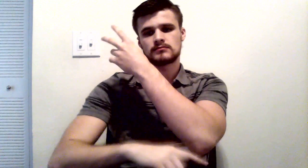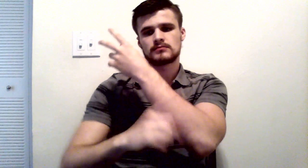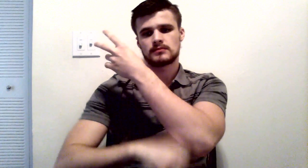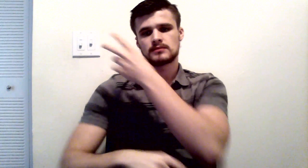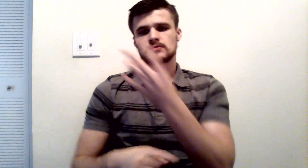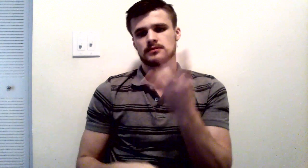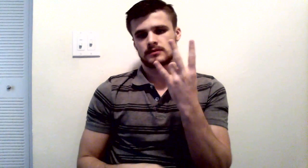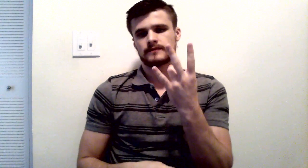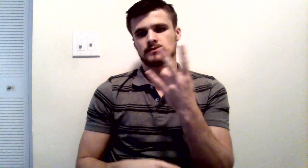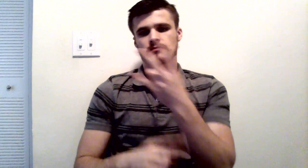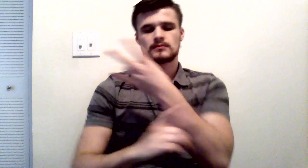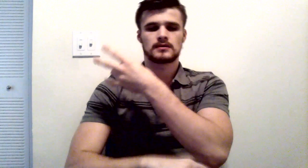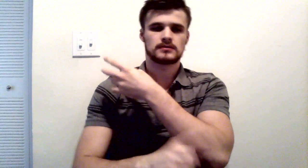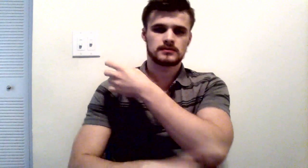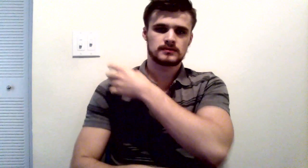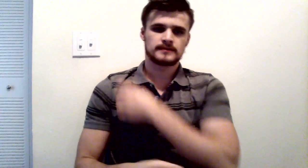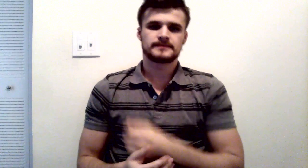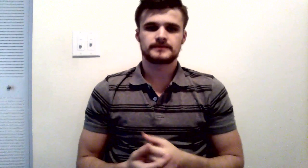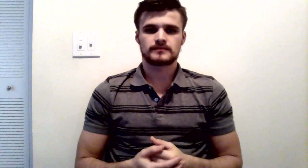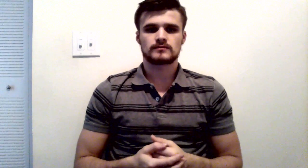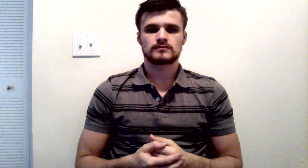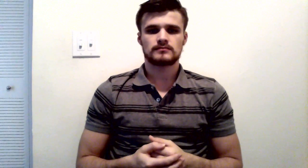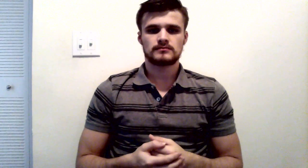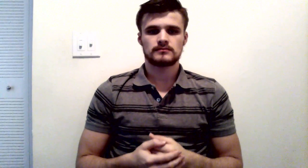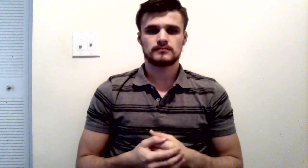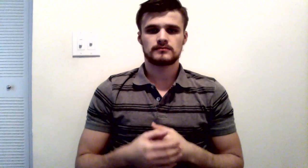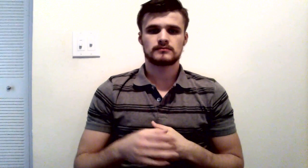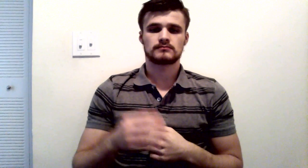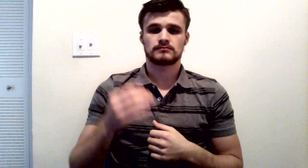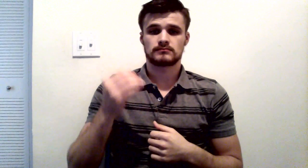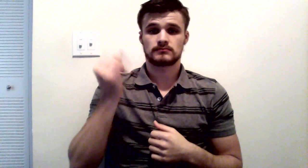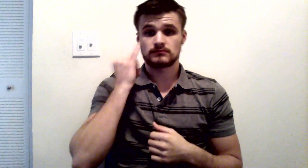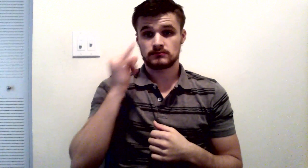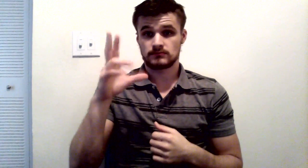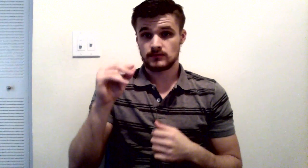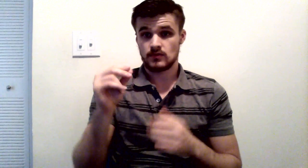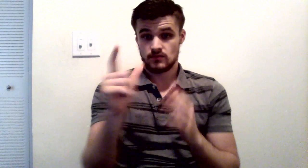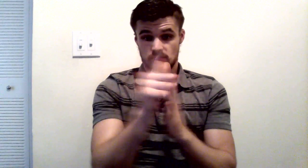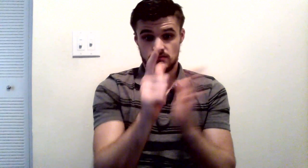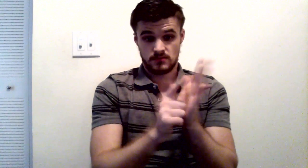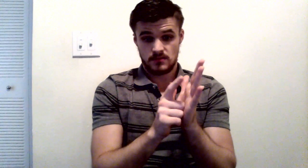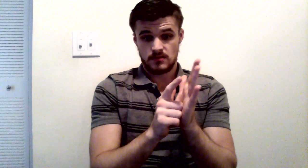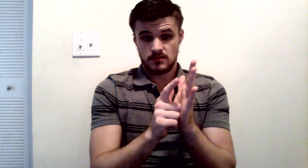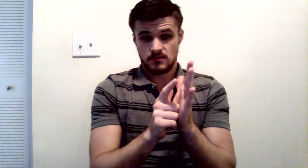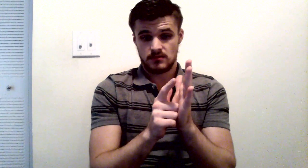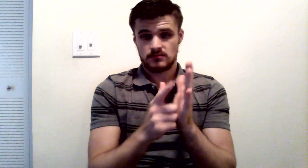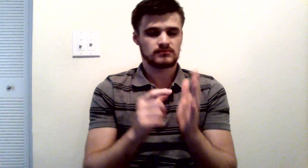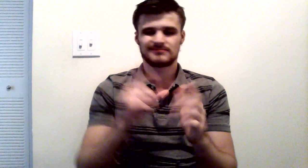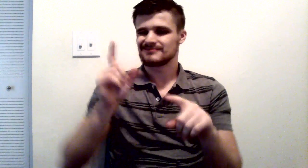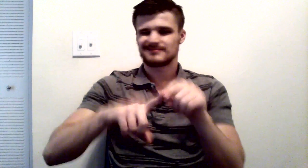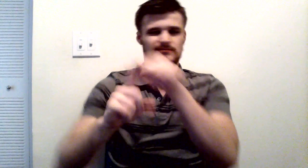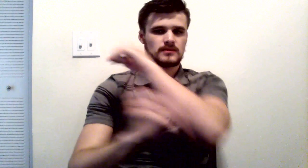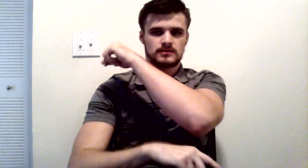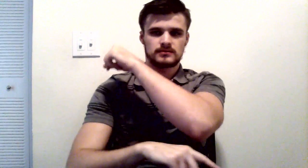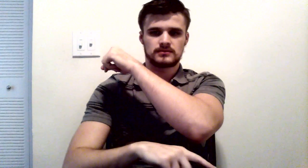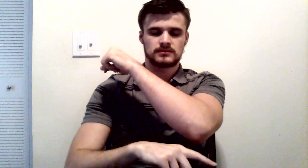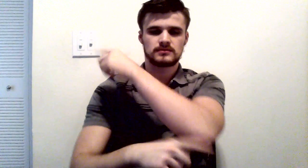is no punishment, then there is no crime. A crime is punished in criminal law. So,